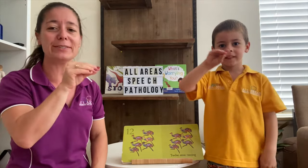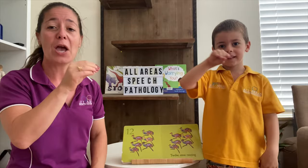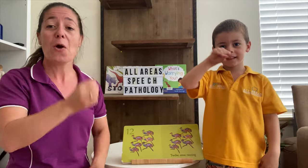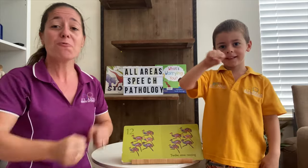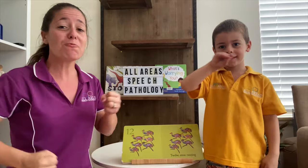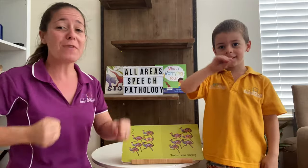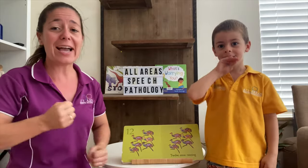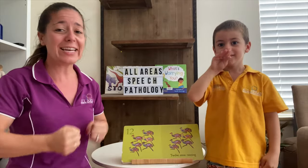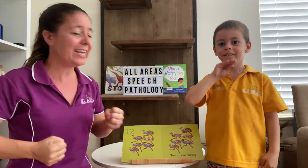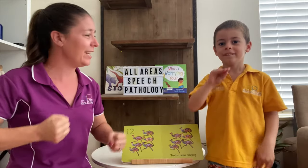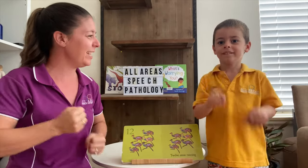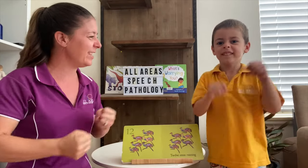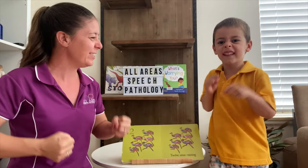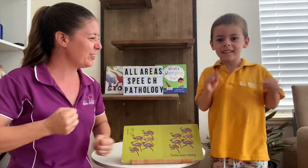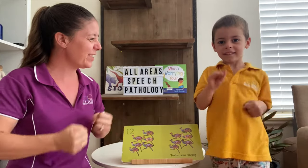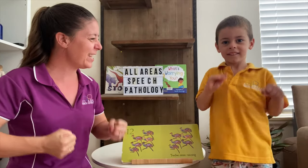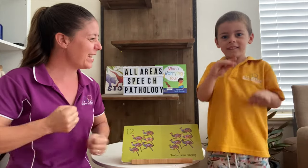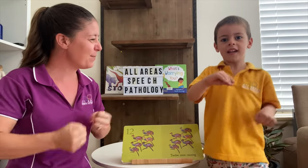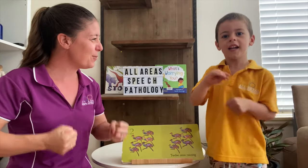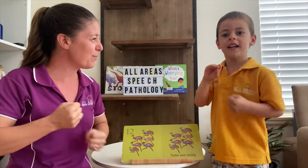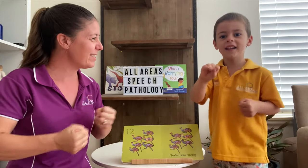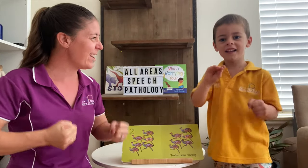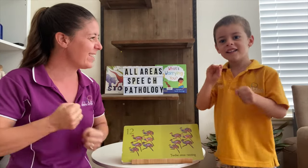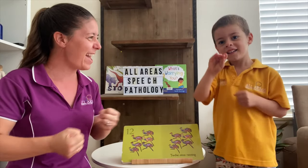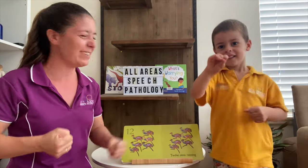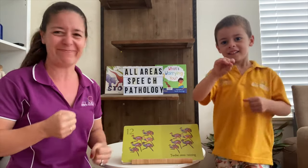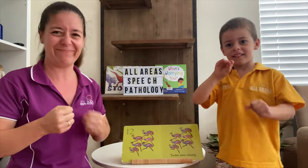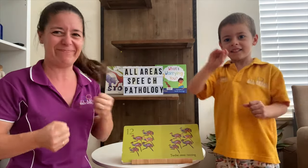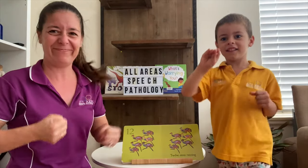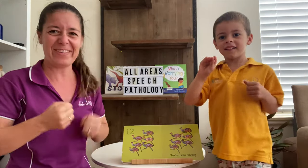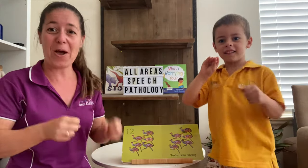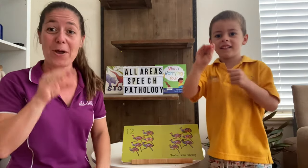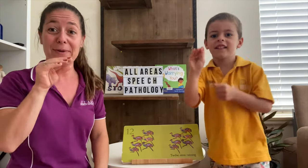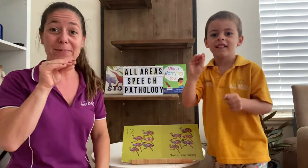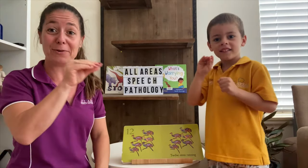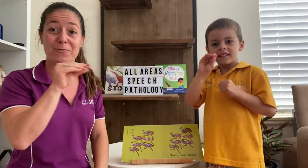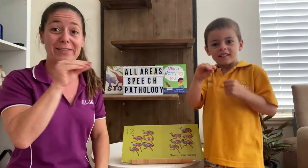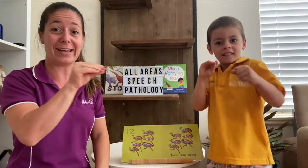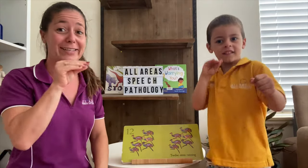running do you think an you would run like that no maybe you would run like this